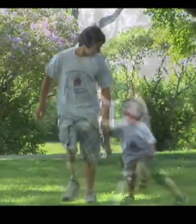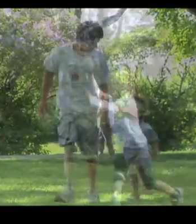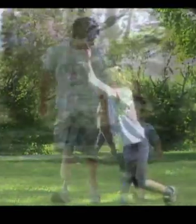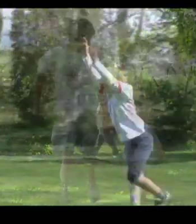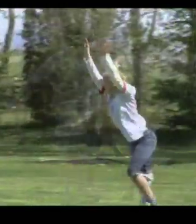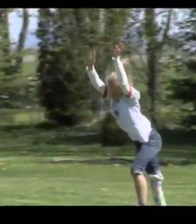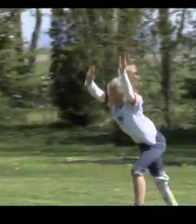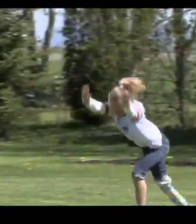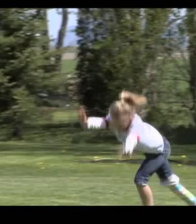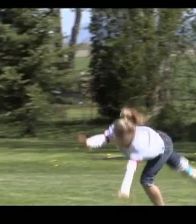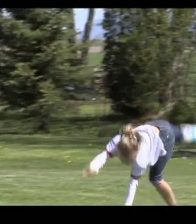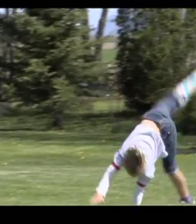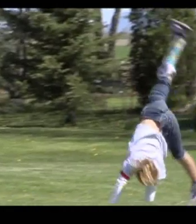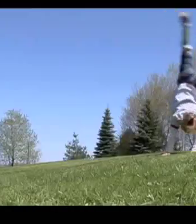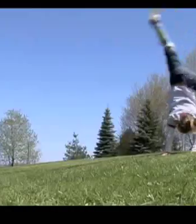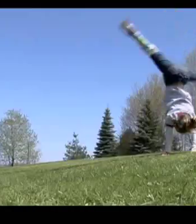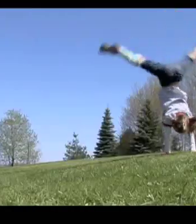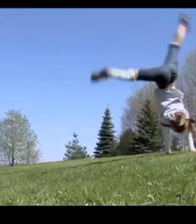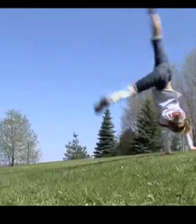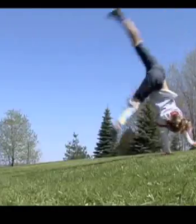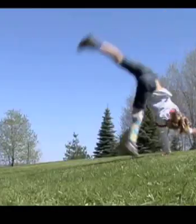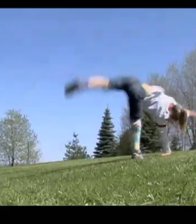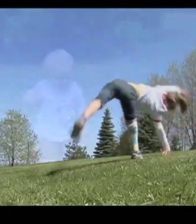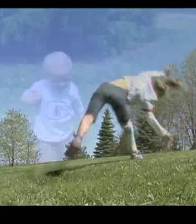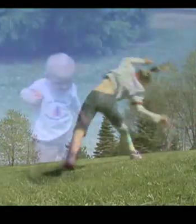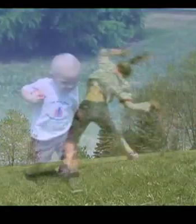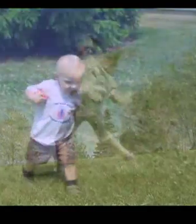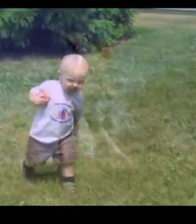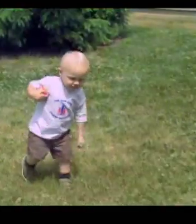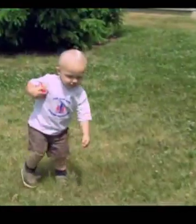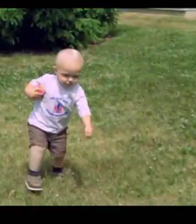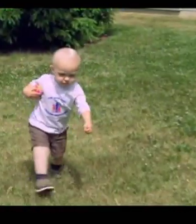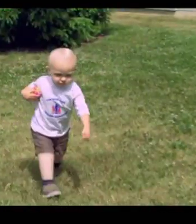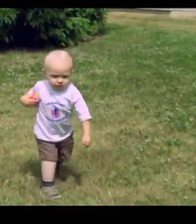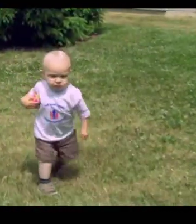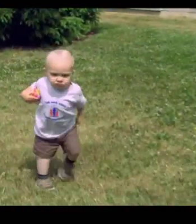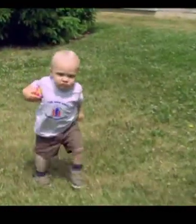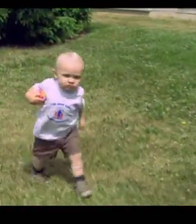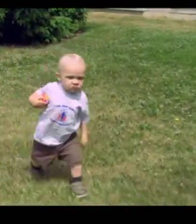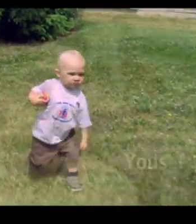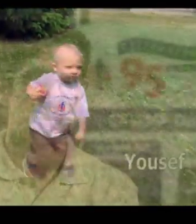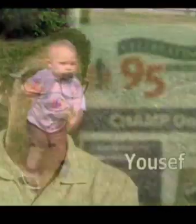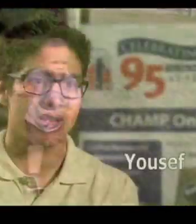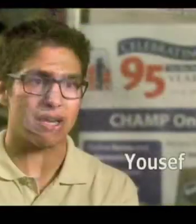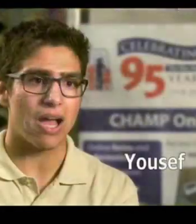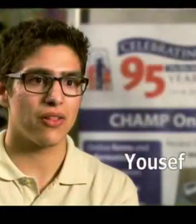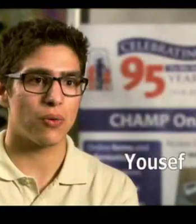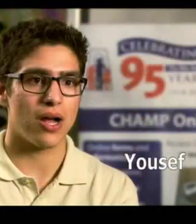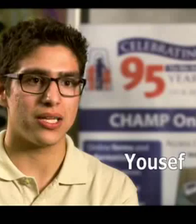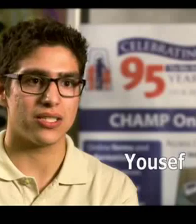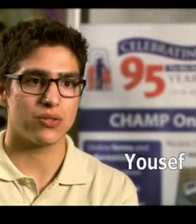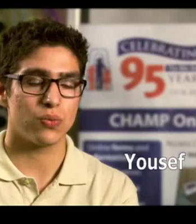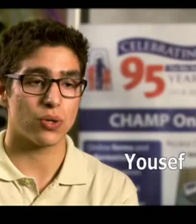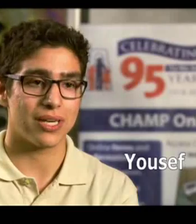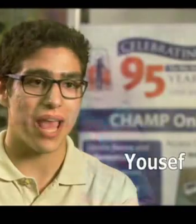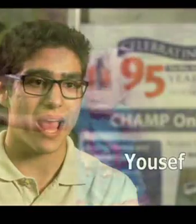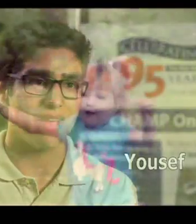amputees, that was an amazing thing that they did because it gave people like myself an opportunity that I otherwise wouldn't have